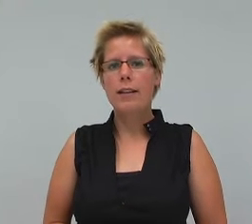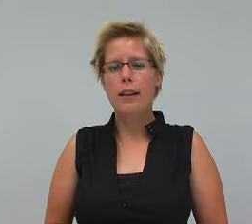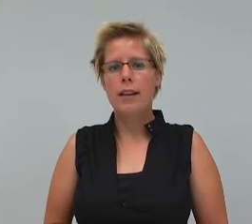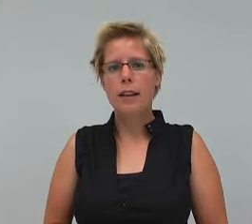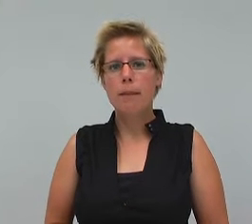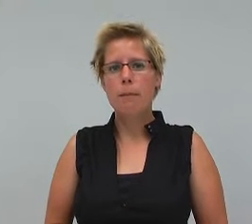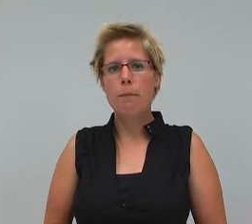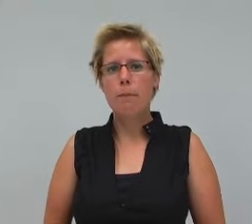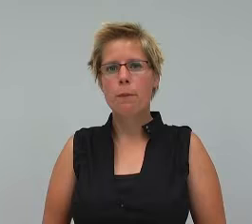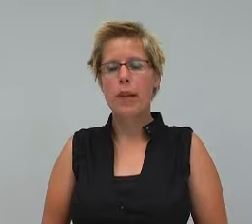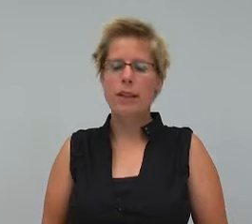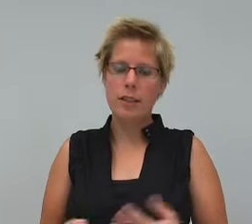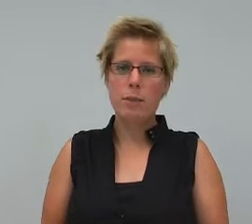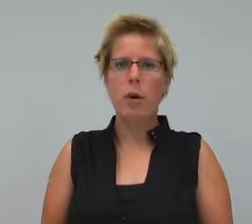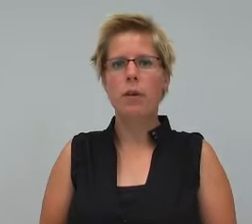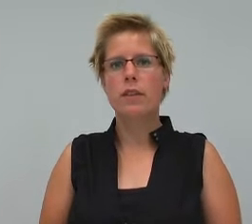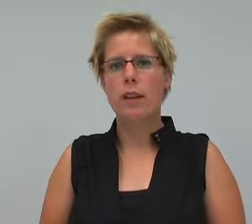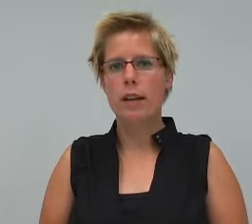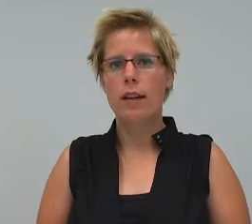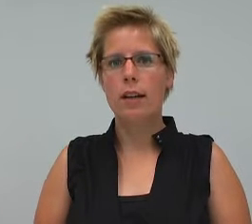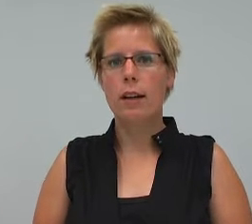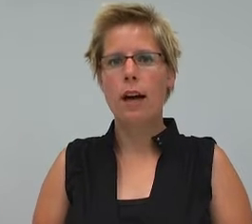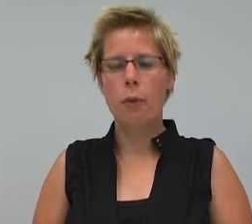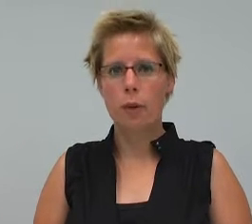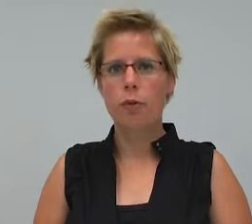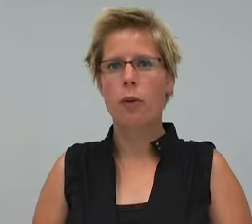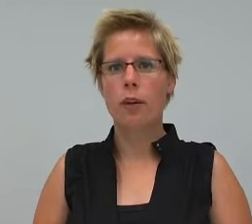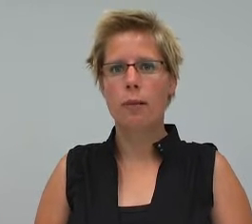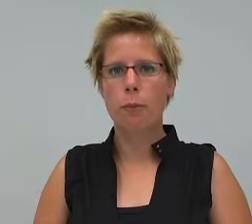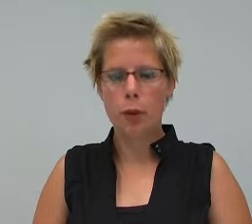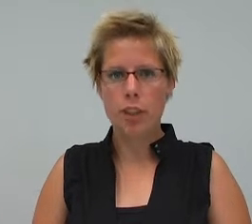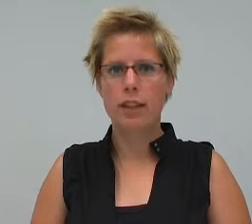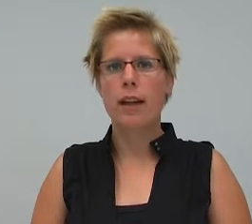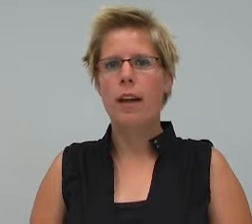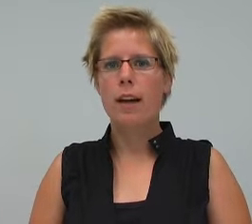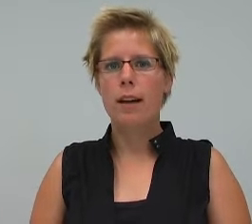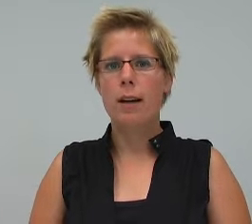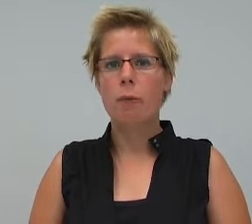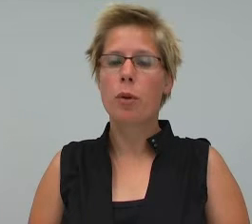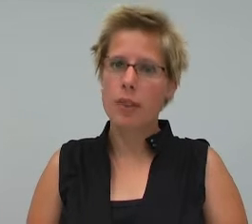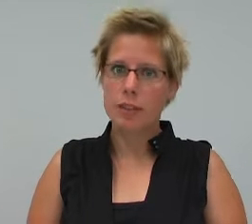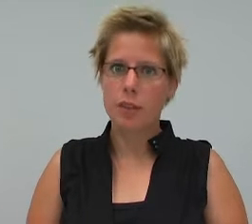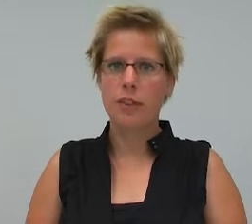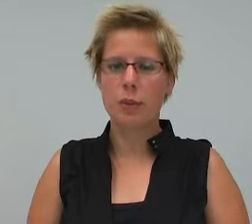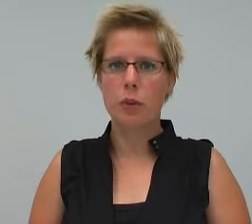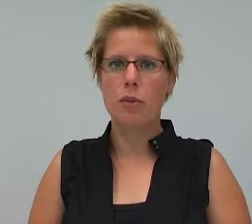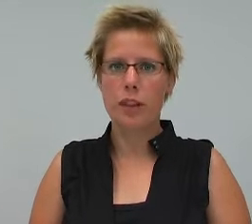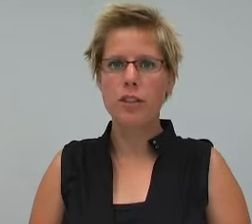at this moment I work for a project for the Ministry of Internal Affairs,